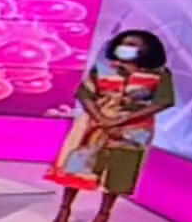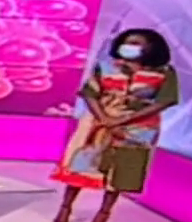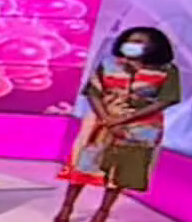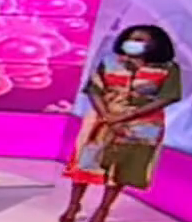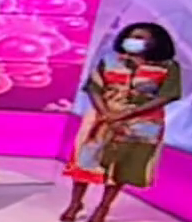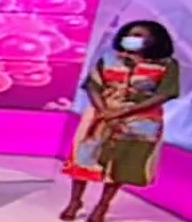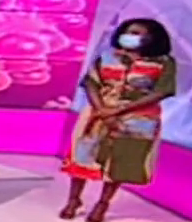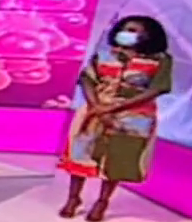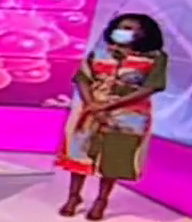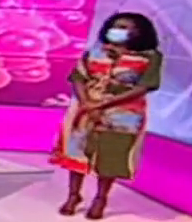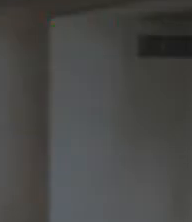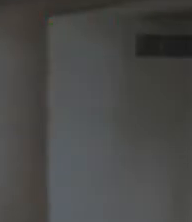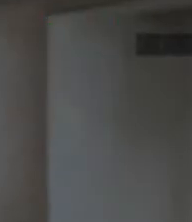this?